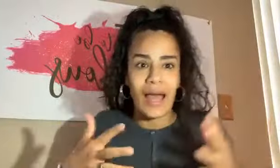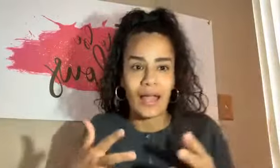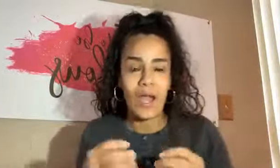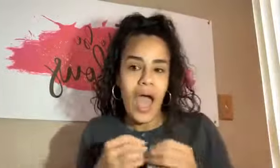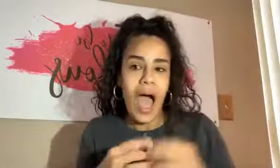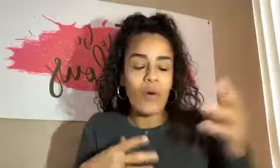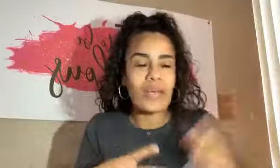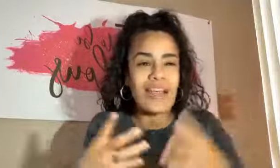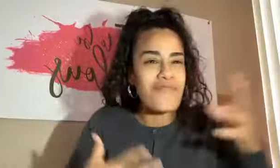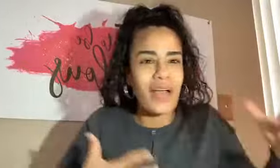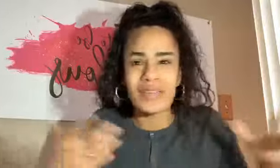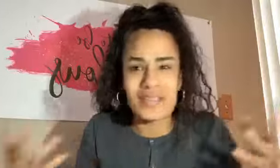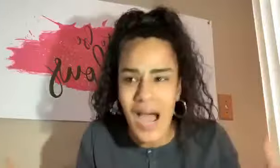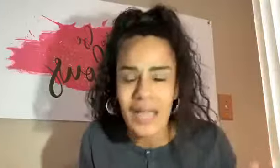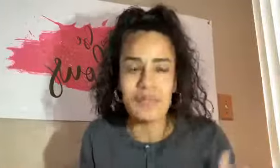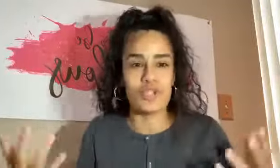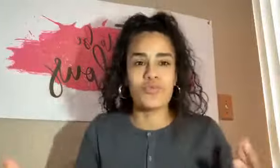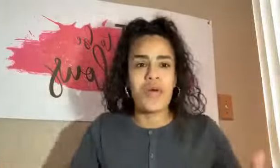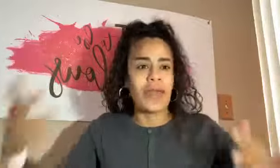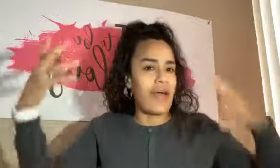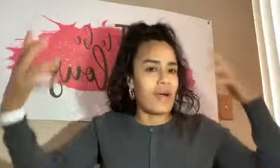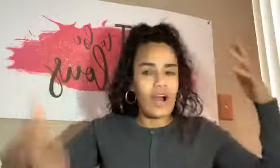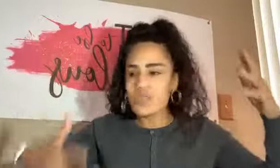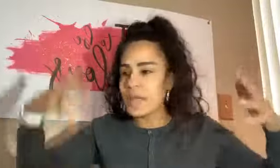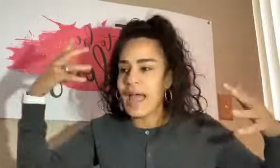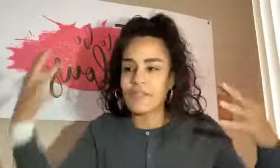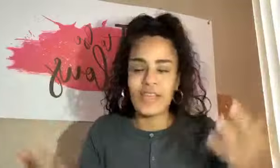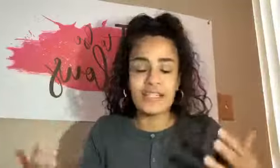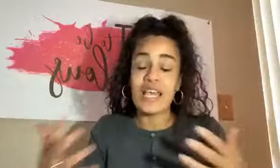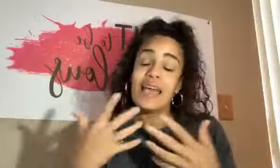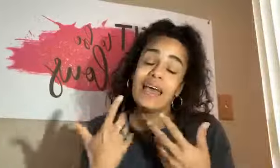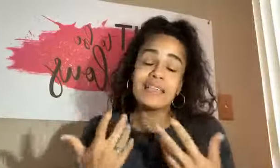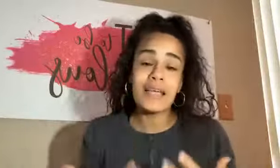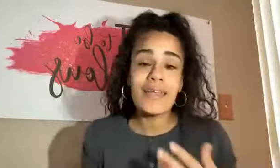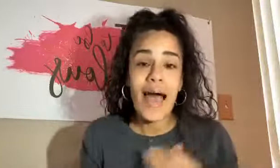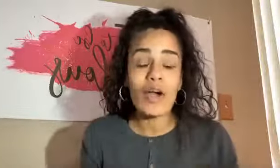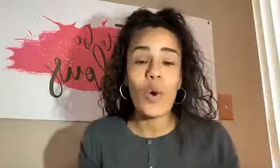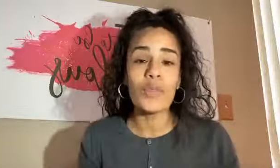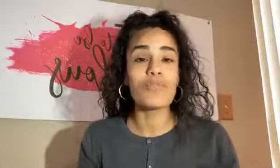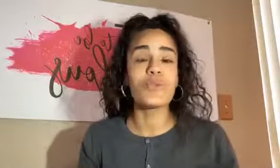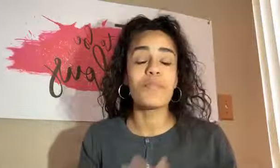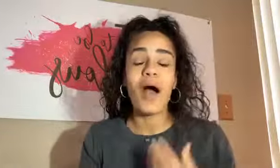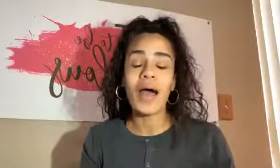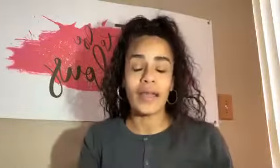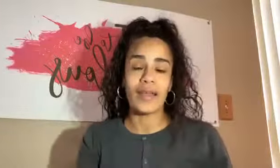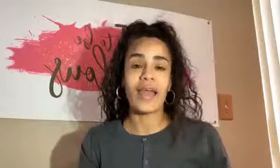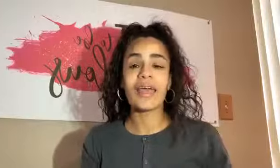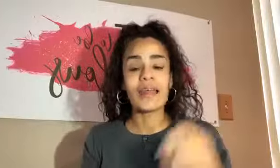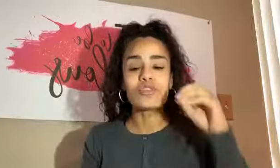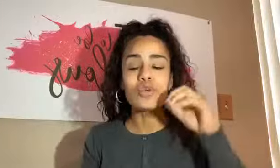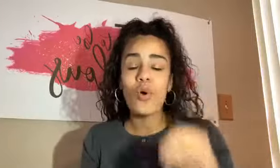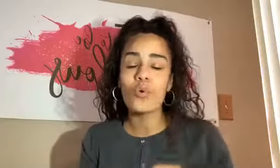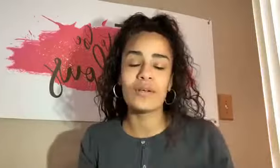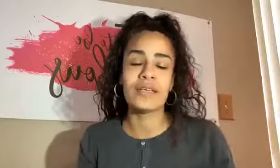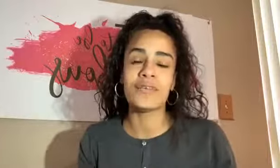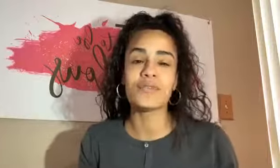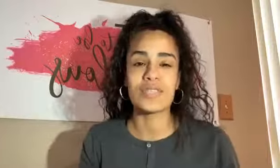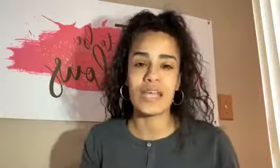I? How can I find the time to do that? I have a husband. I have kids. It's a lot going through your mind. And I totally understand